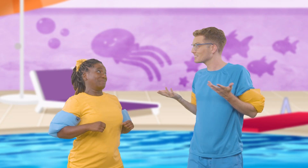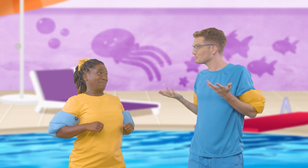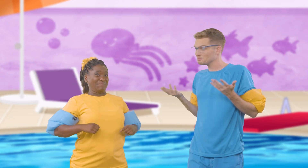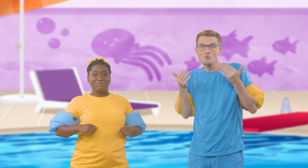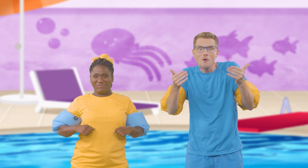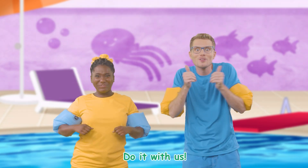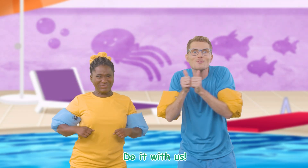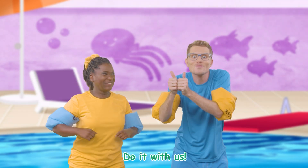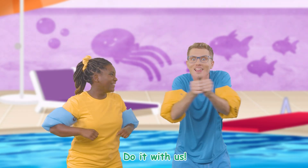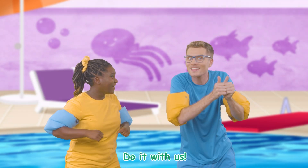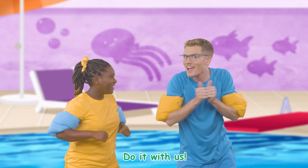Do it with us!